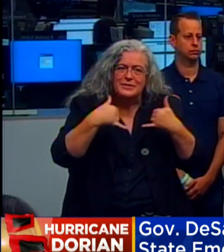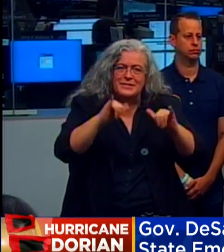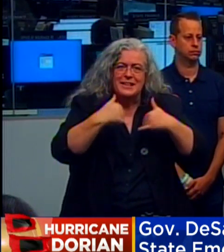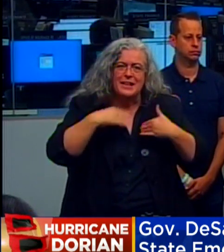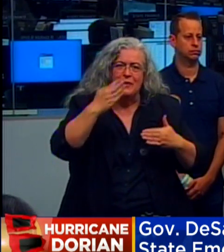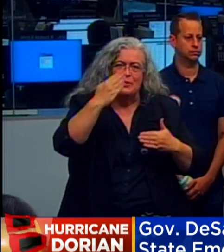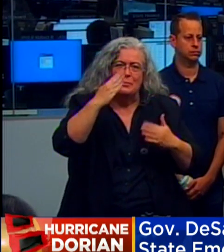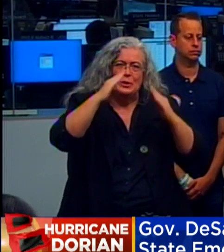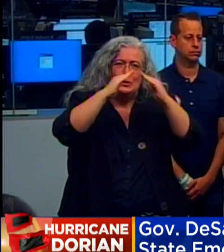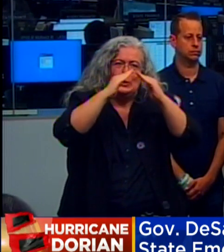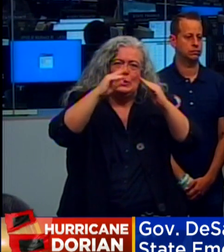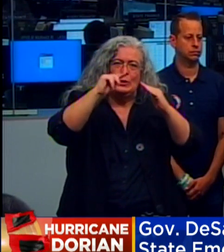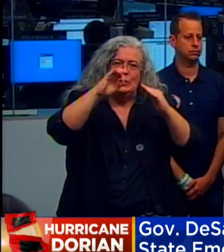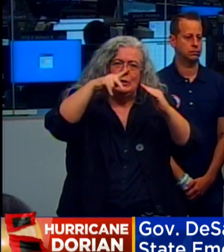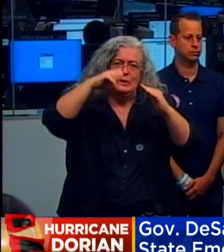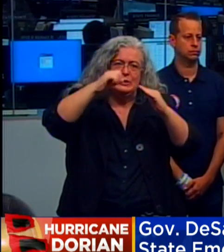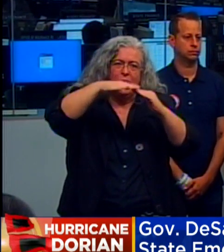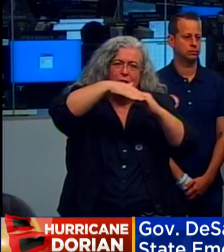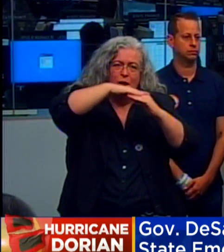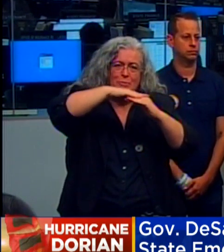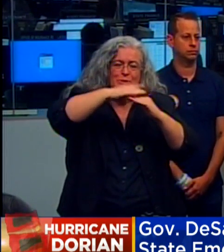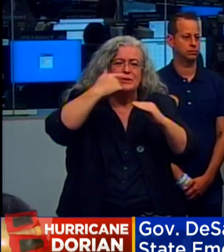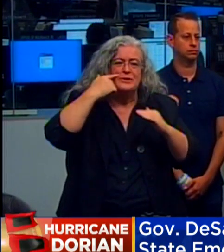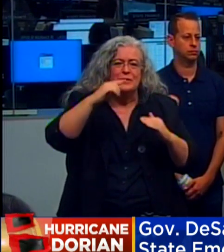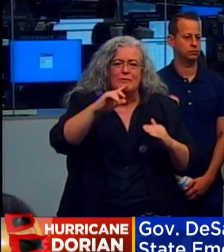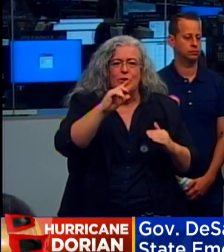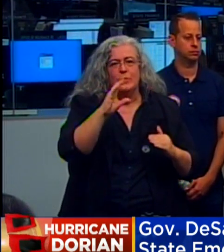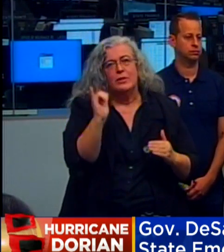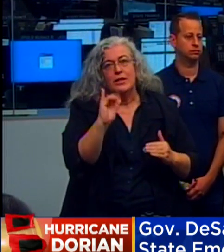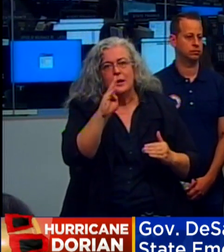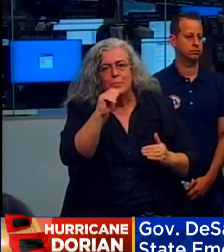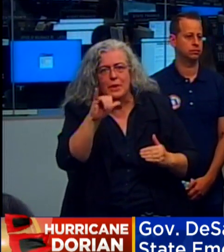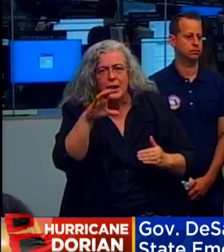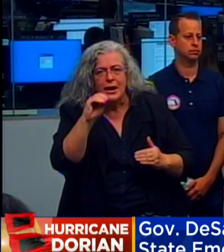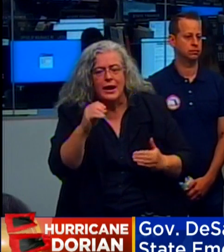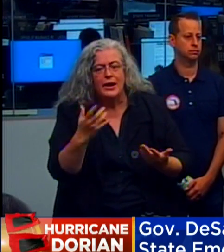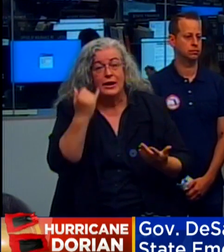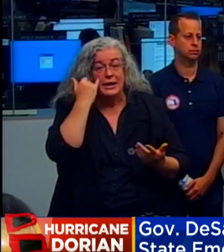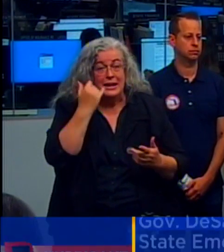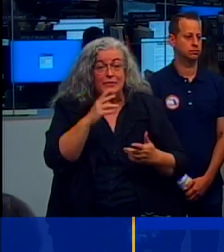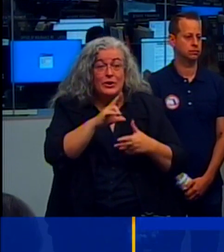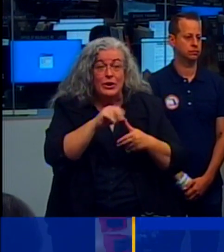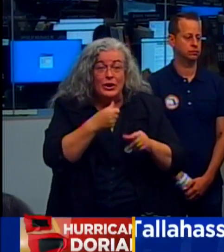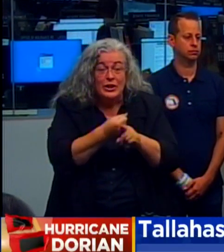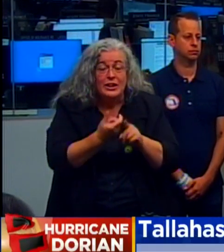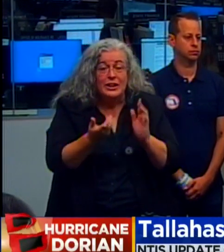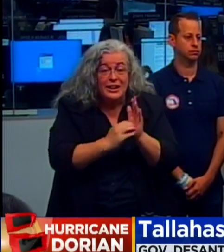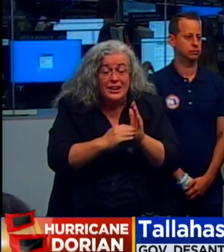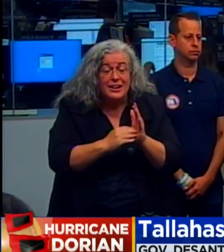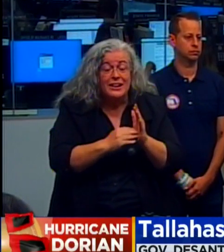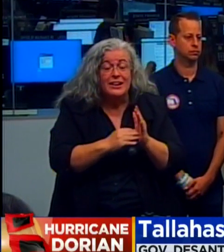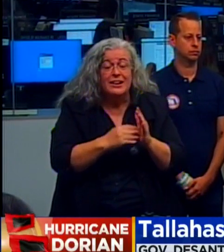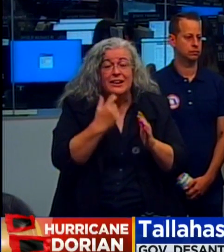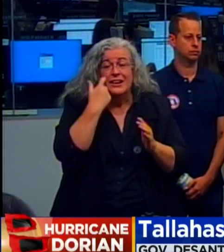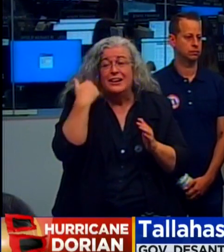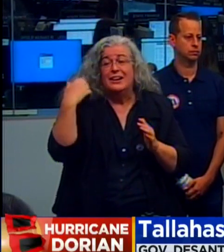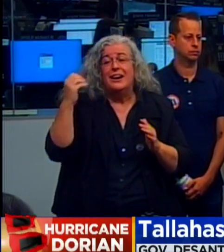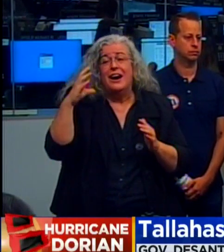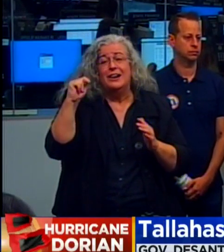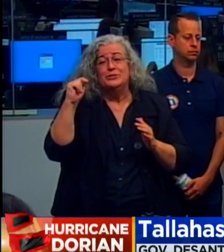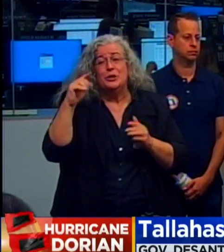these houses still in places like Bay County. And so having a major impact less than a year after Michael